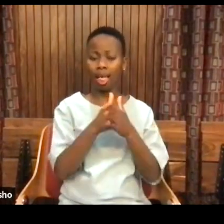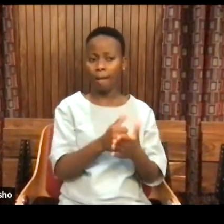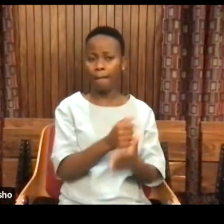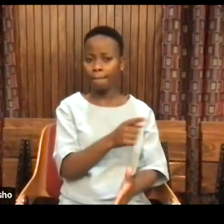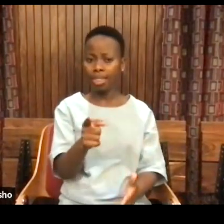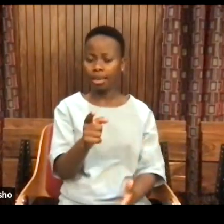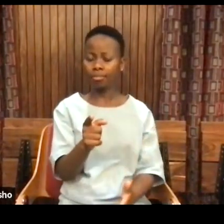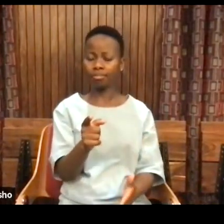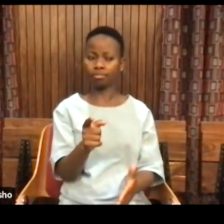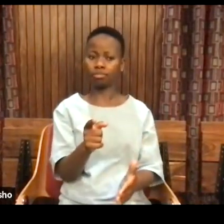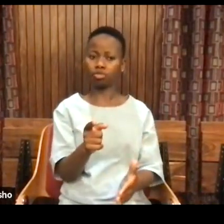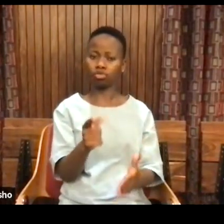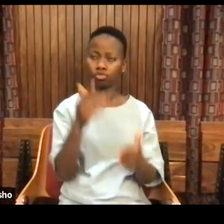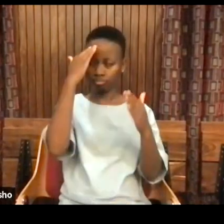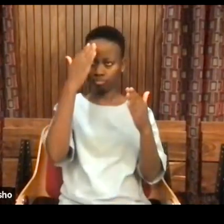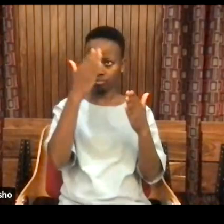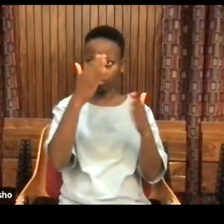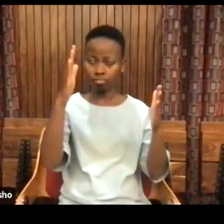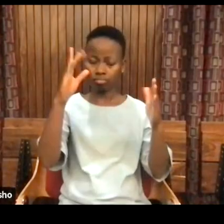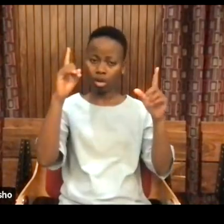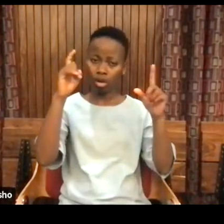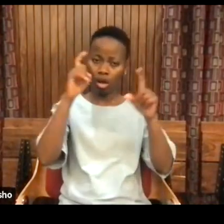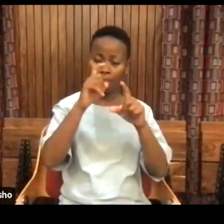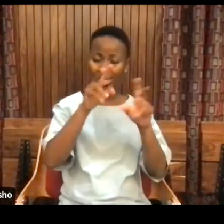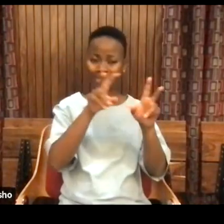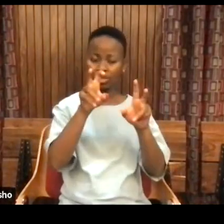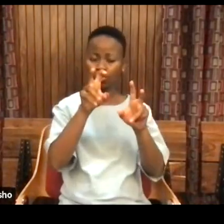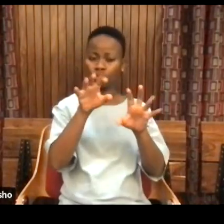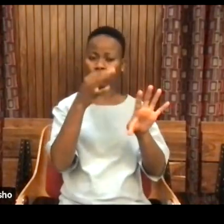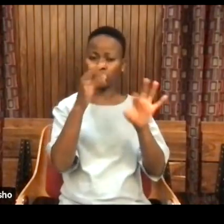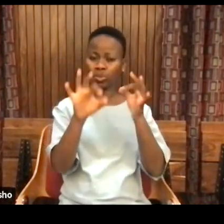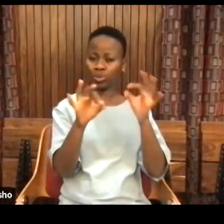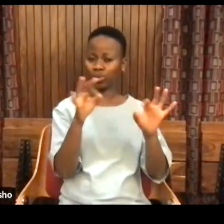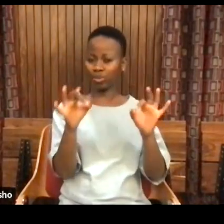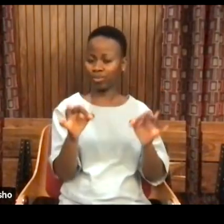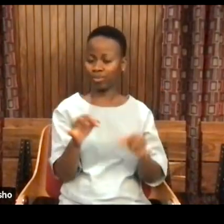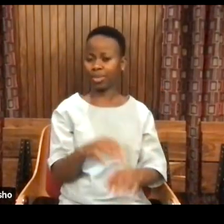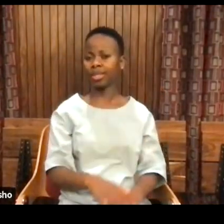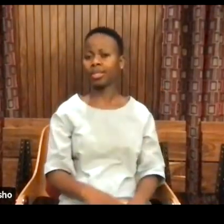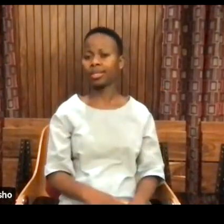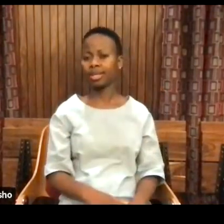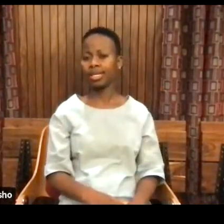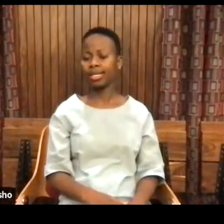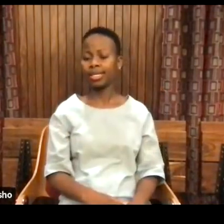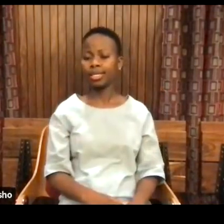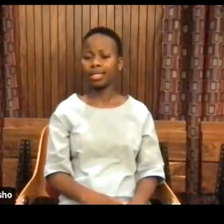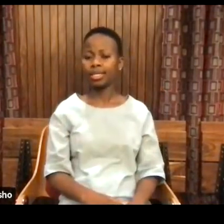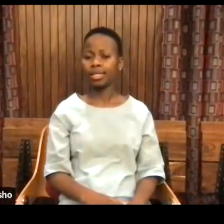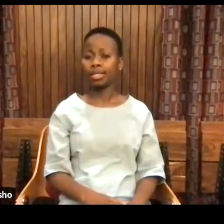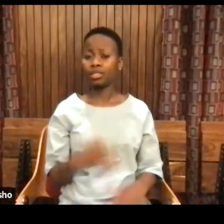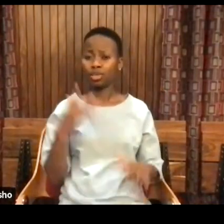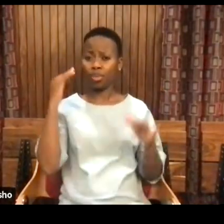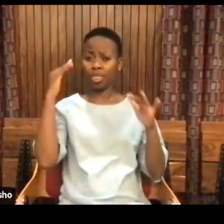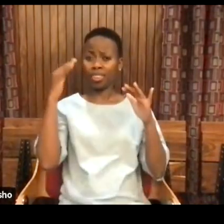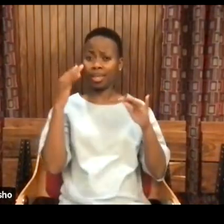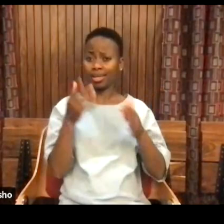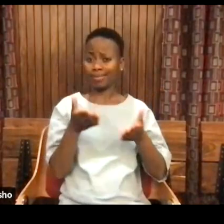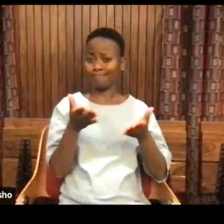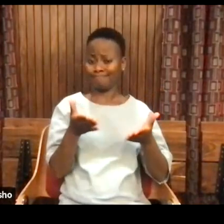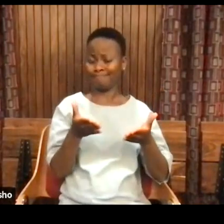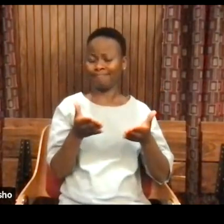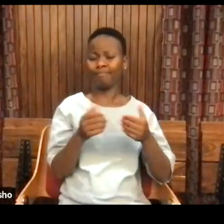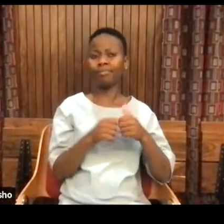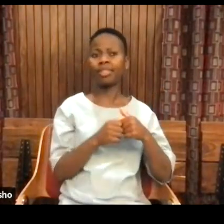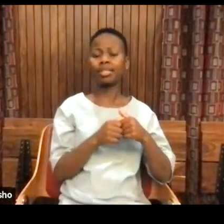with complex issues of wrongs. Now, when we think about these. Even a question of